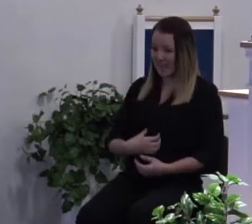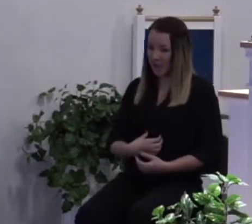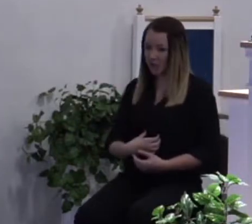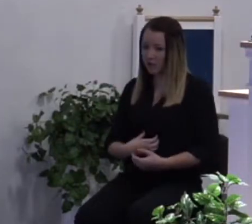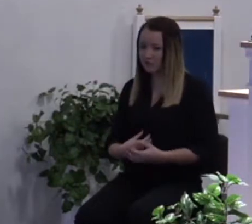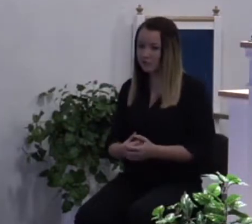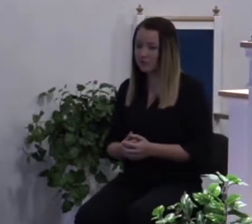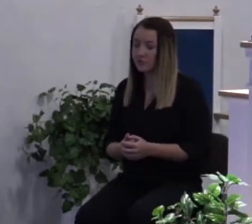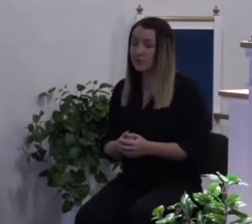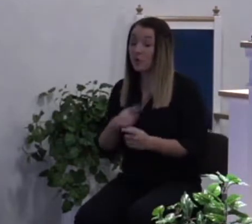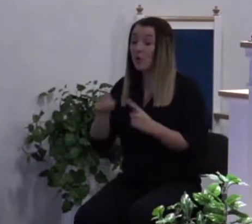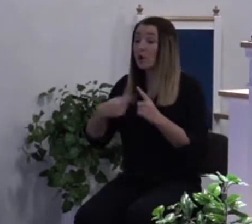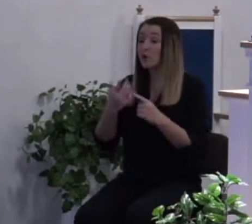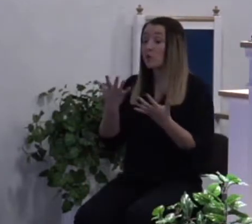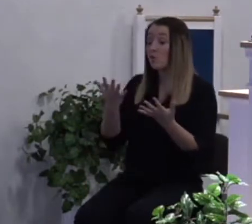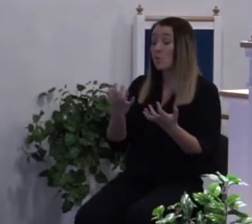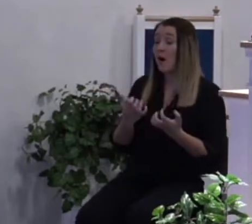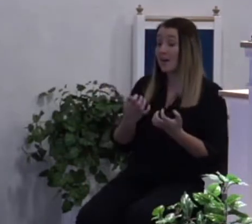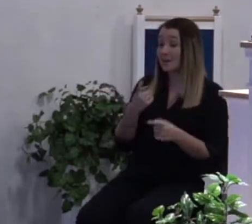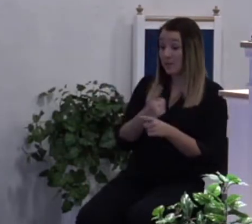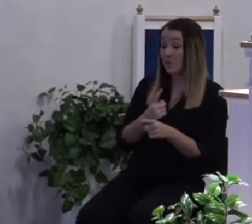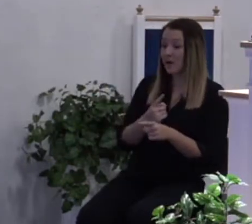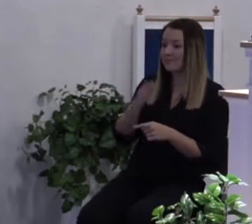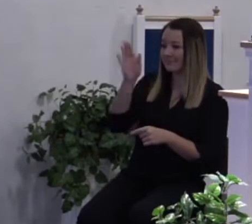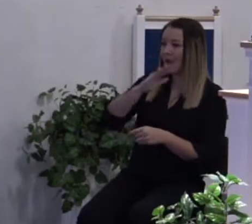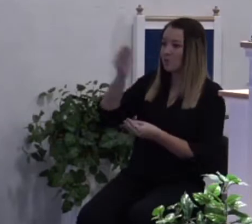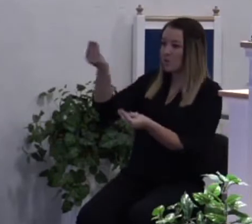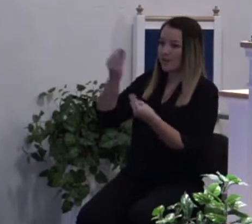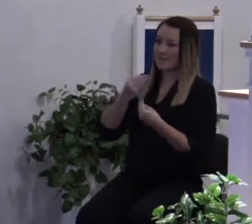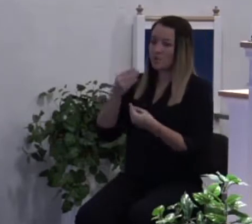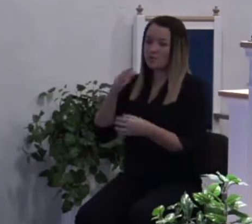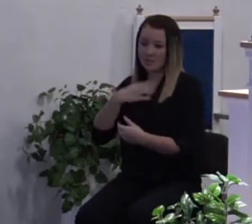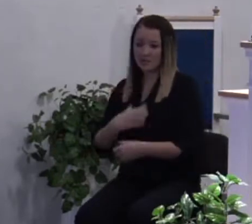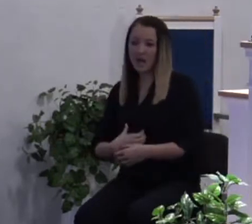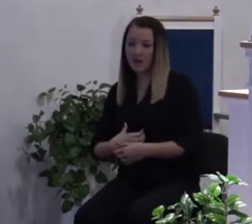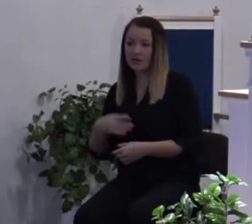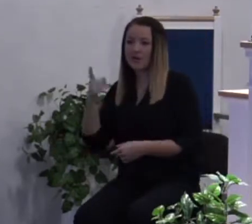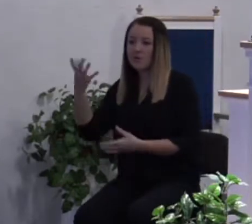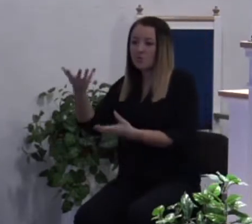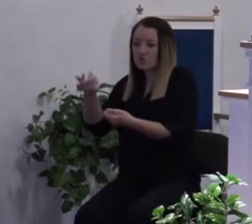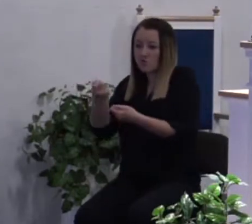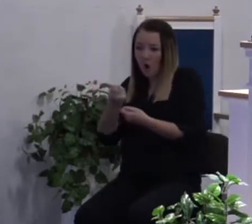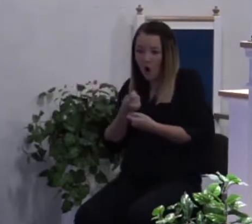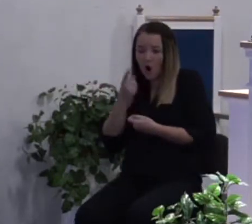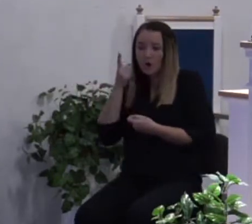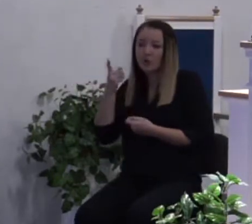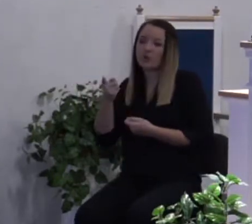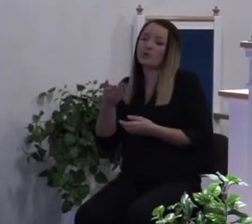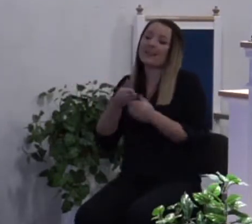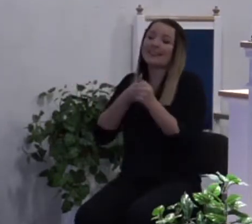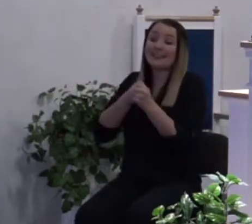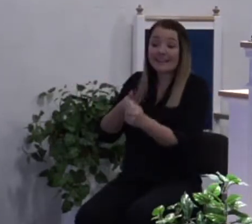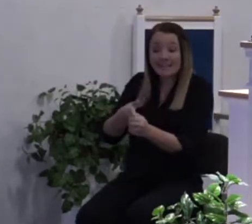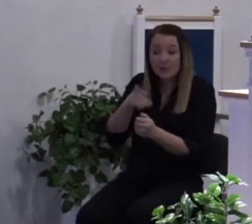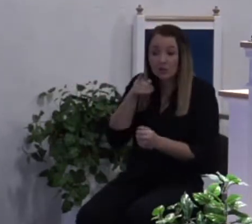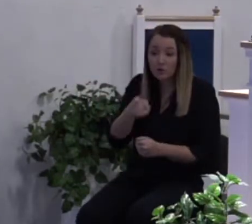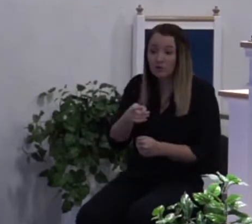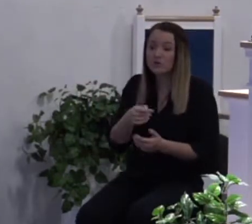But when you want to be right God will give you the desire. God will draw you. God will lead you. He said if you